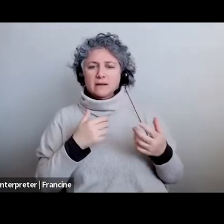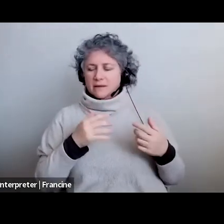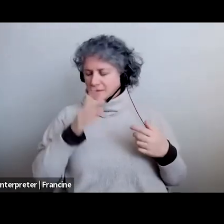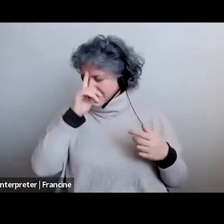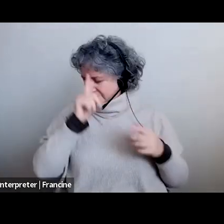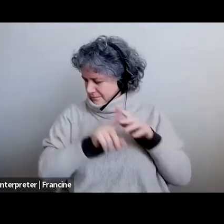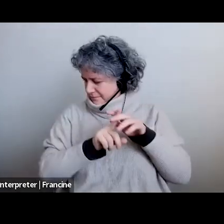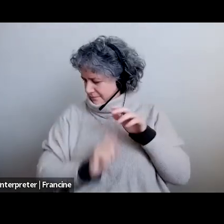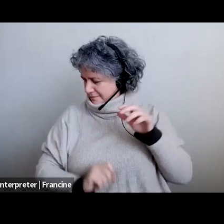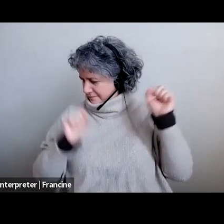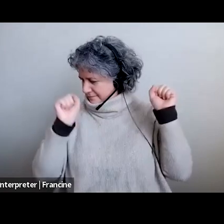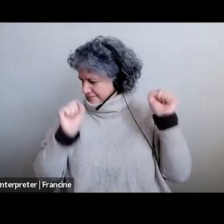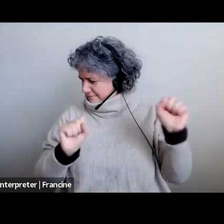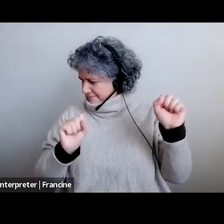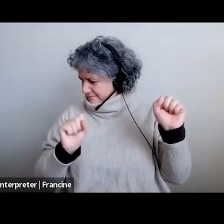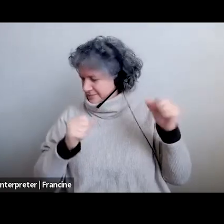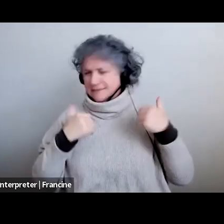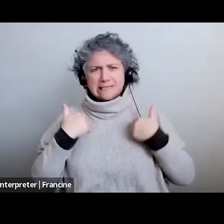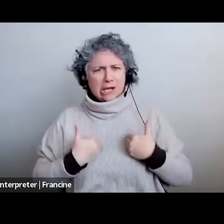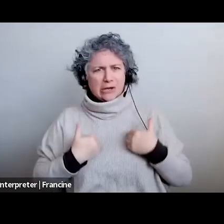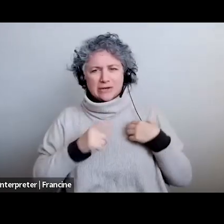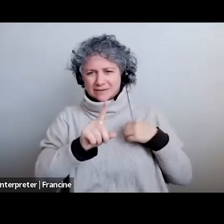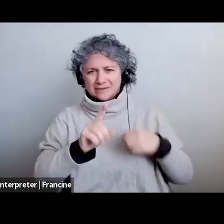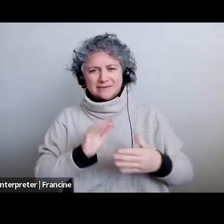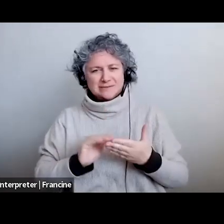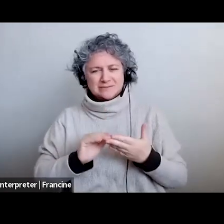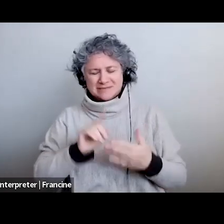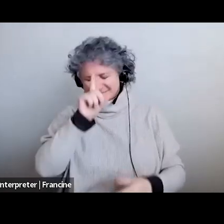train of thought because i'm a little tired hold on